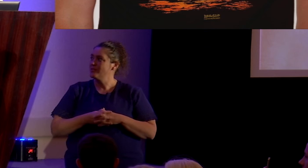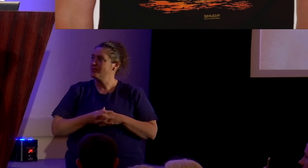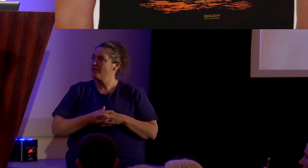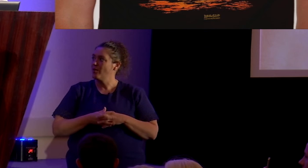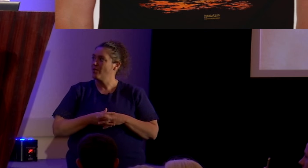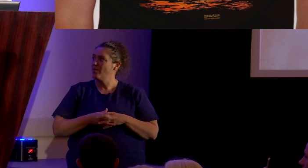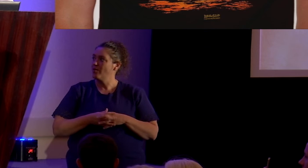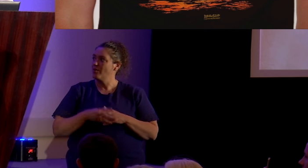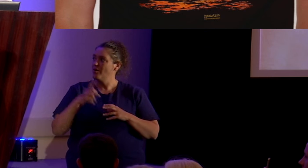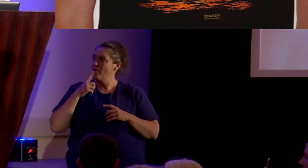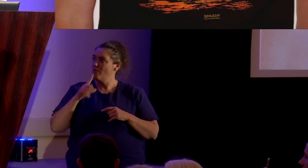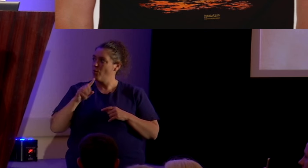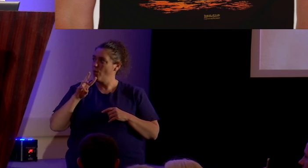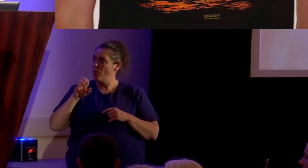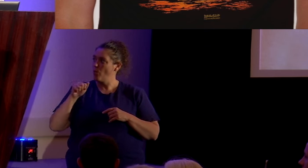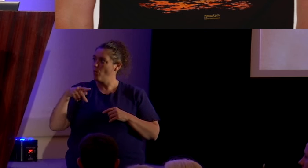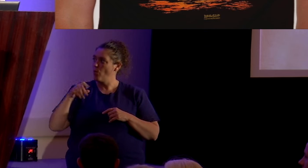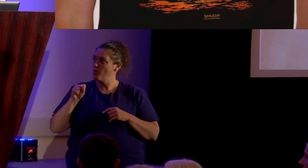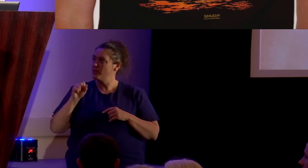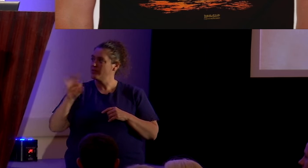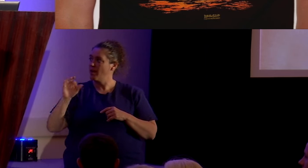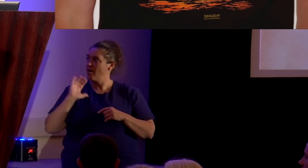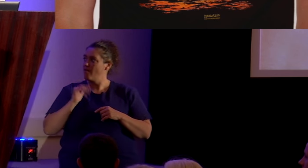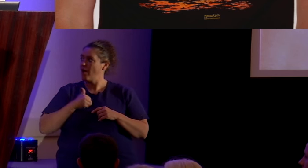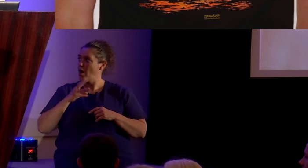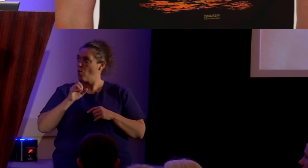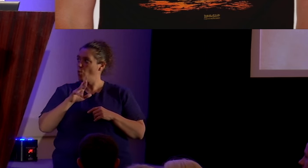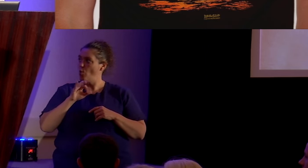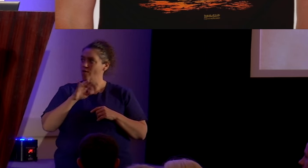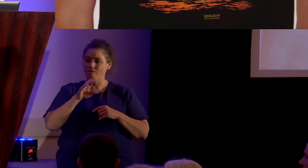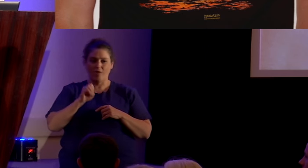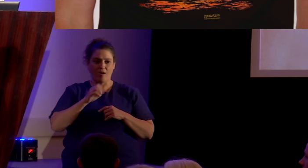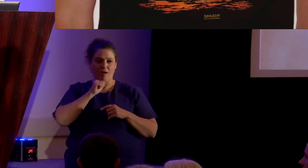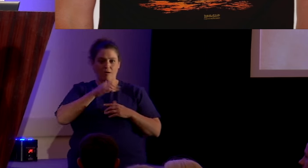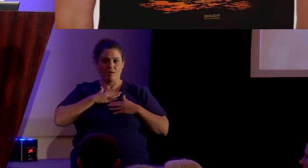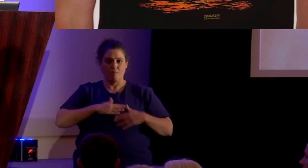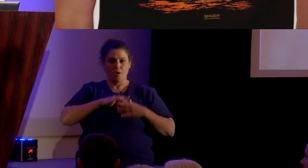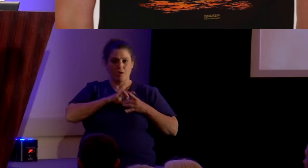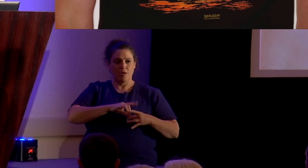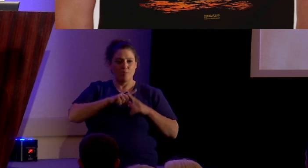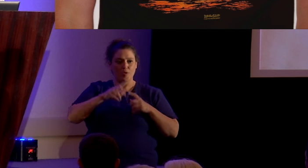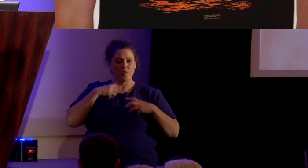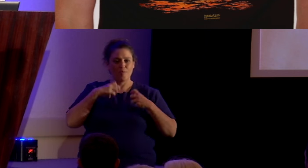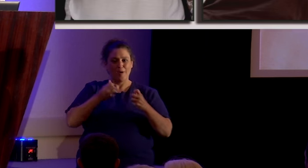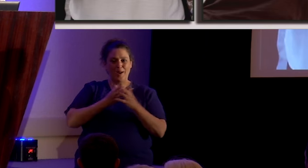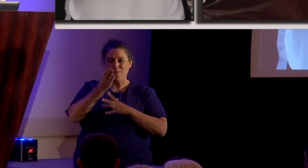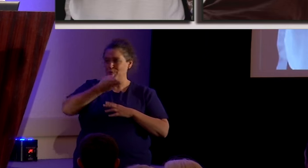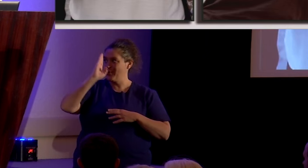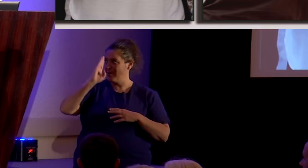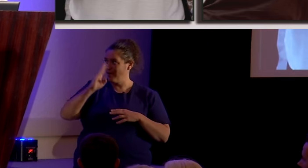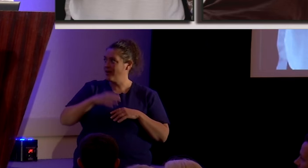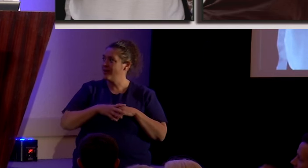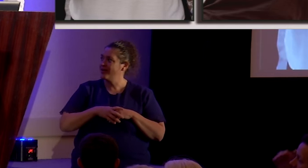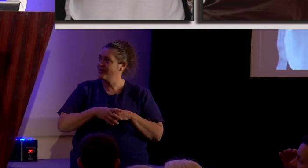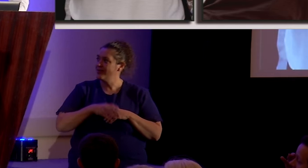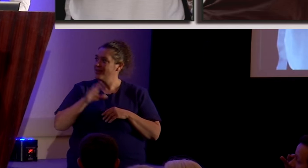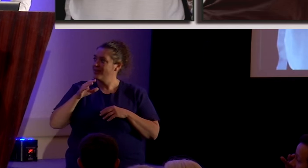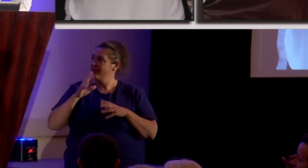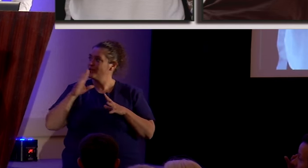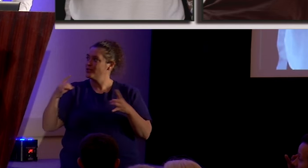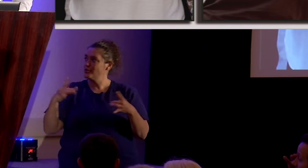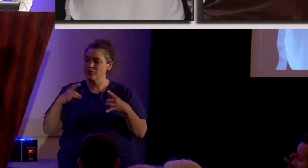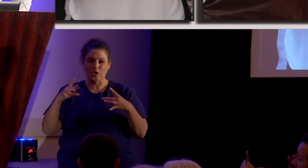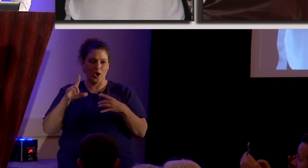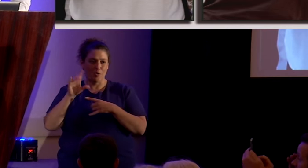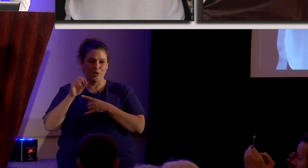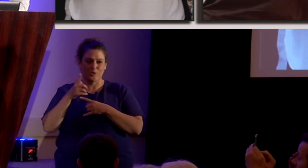For the weapons of our warfare are not carnal, but they are mighty through God. Here's a ripoff of the Starbucks logo,